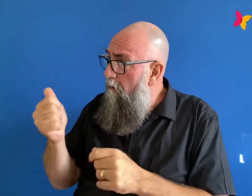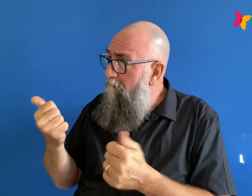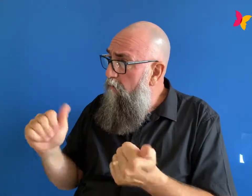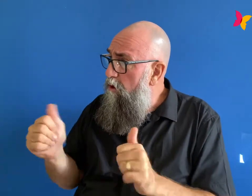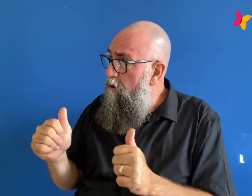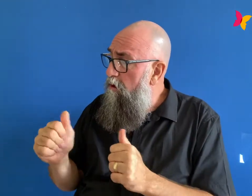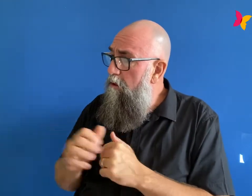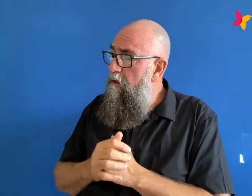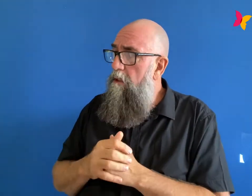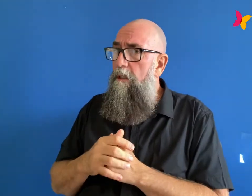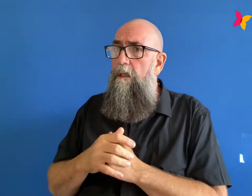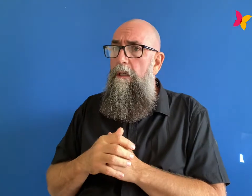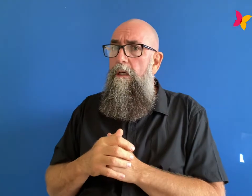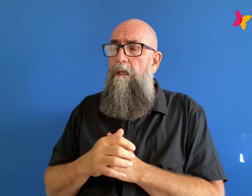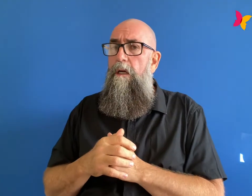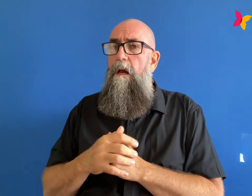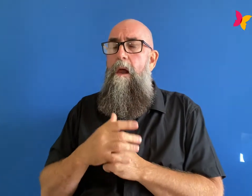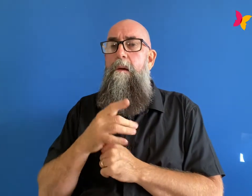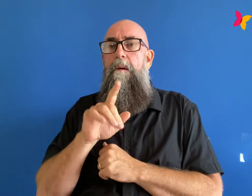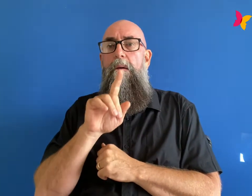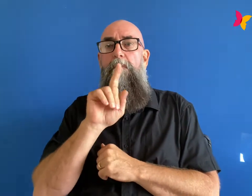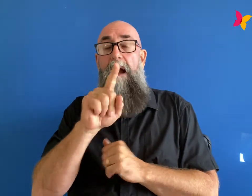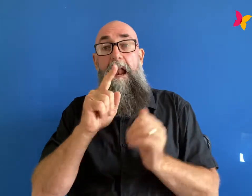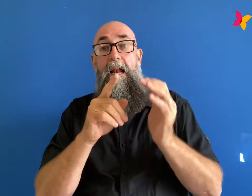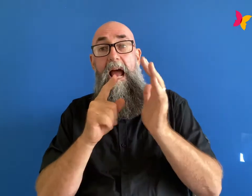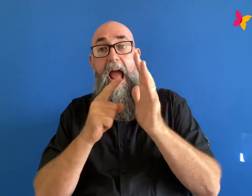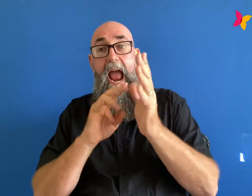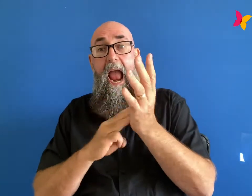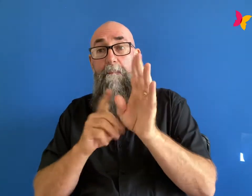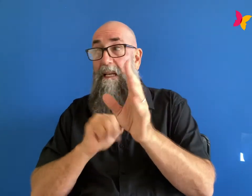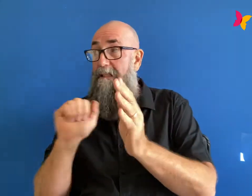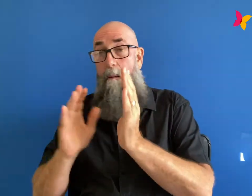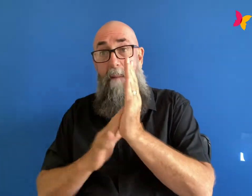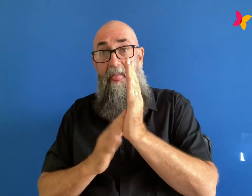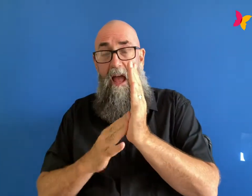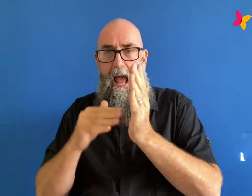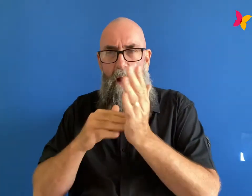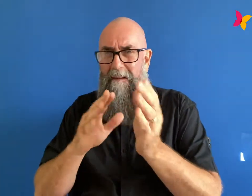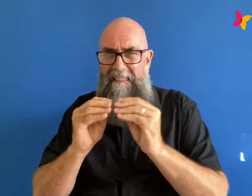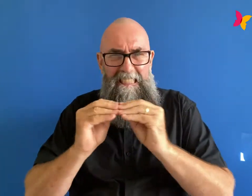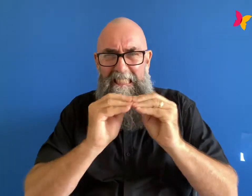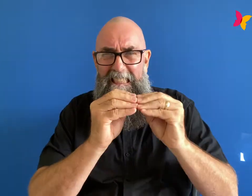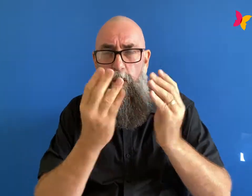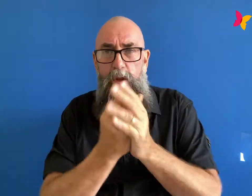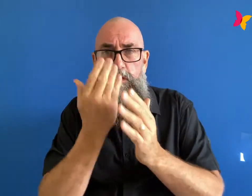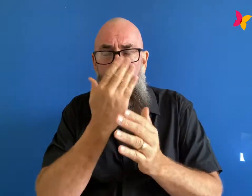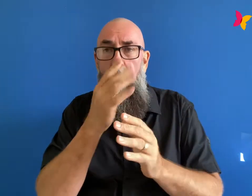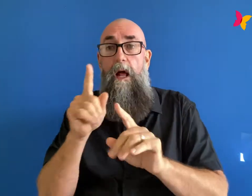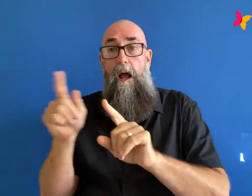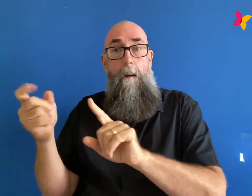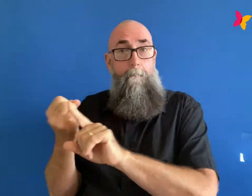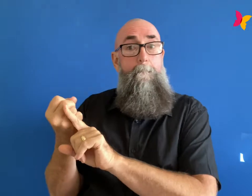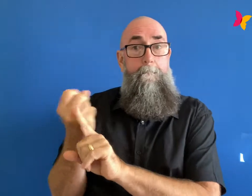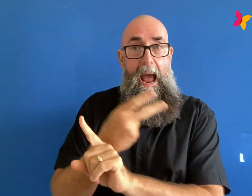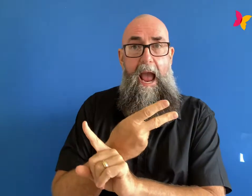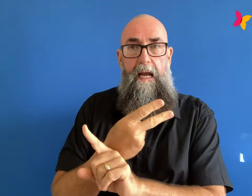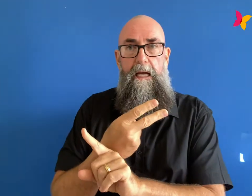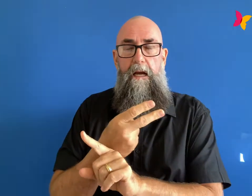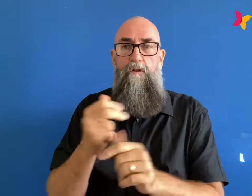she eventually returned able to complete year 12. did it feel triumphant it did and i have